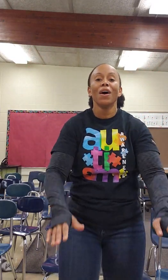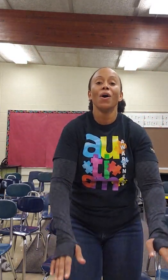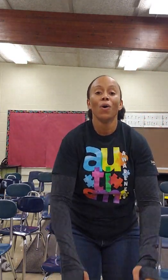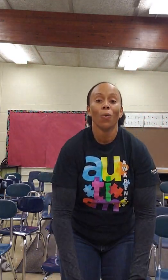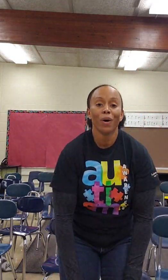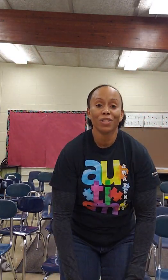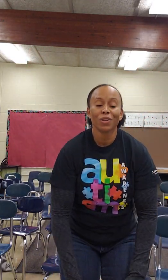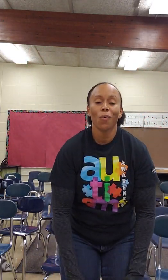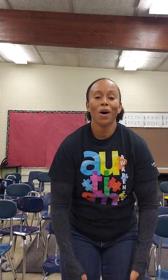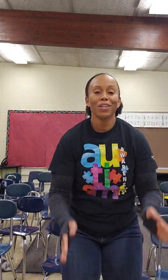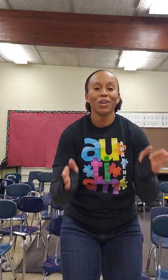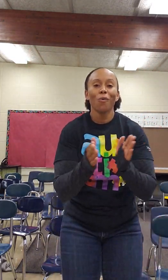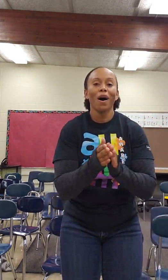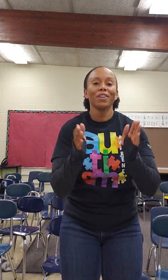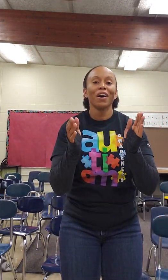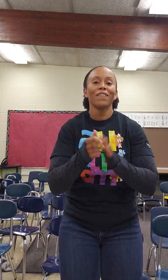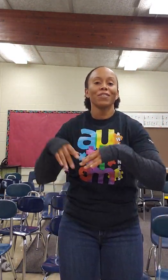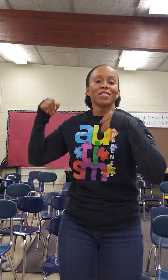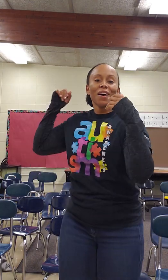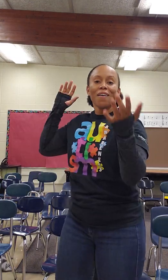winter wonder wonderful snow